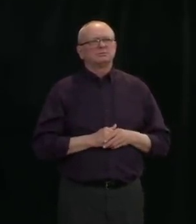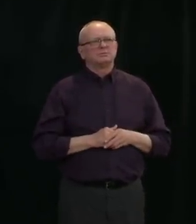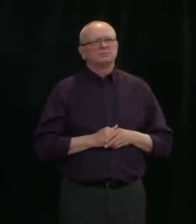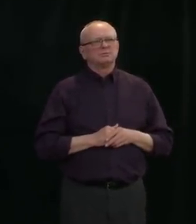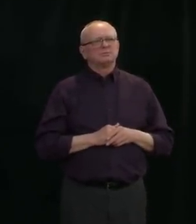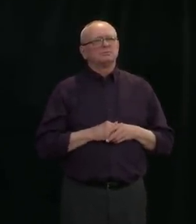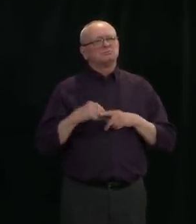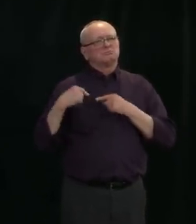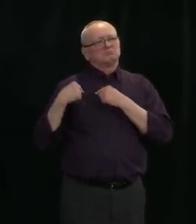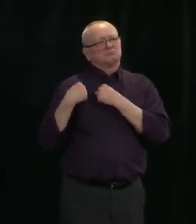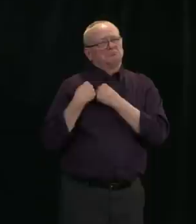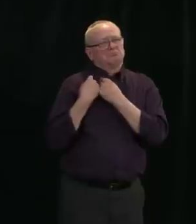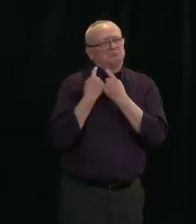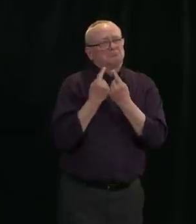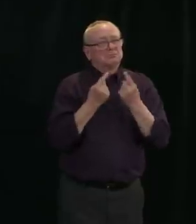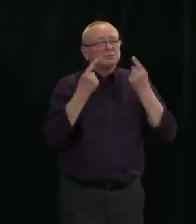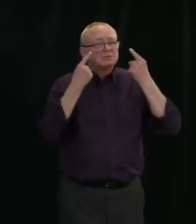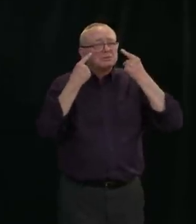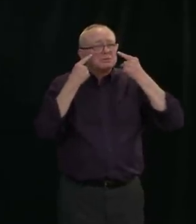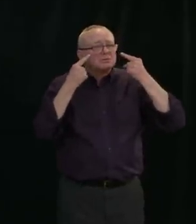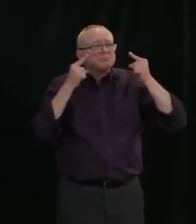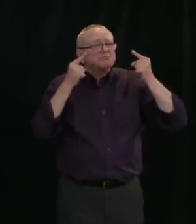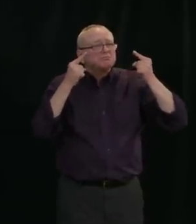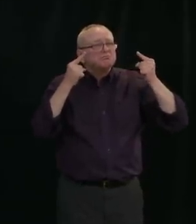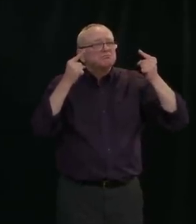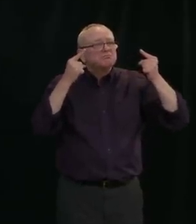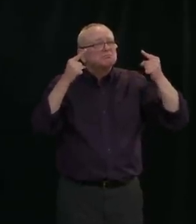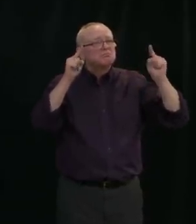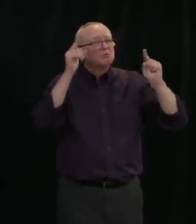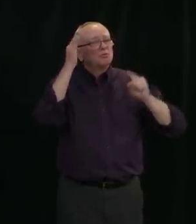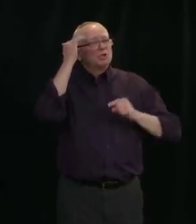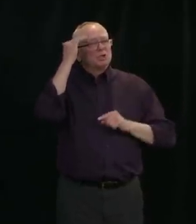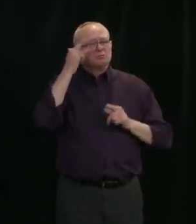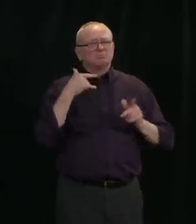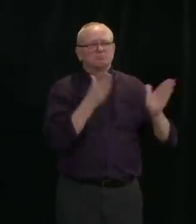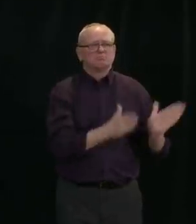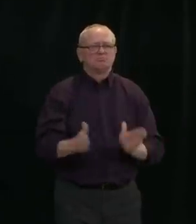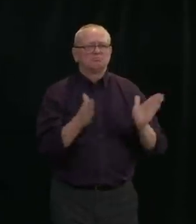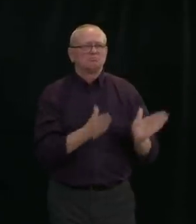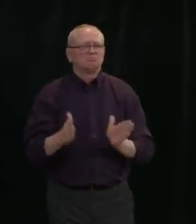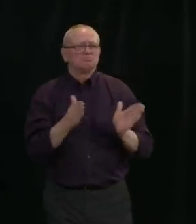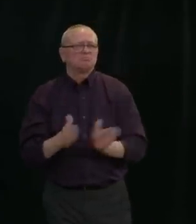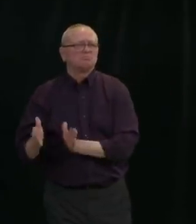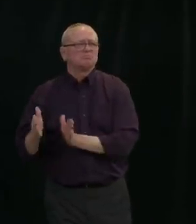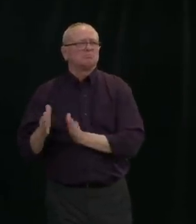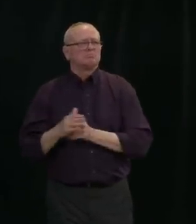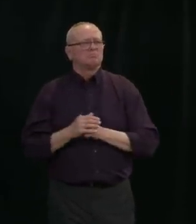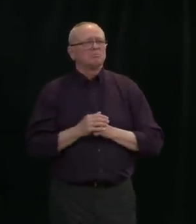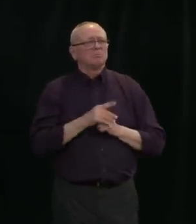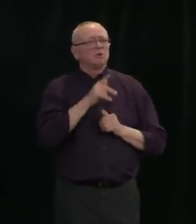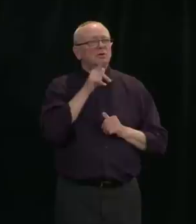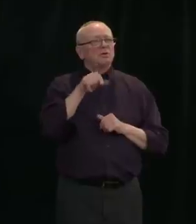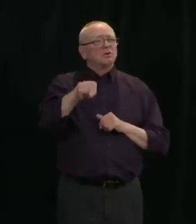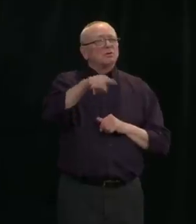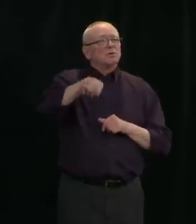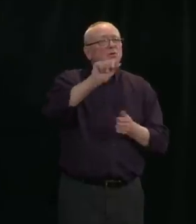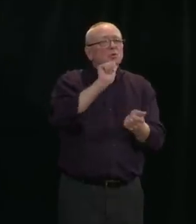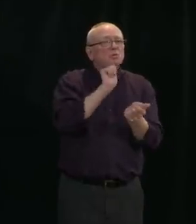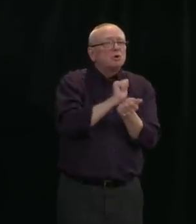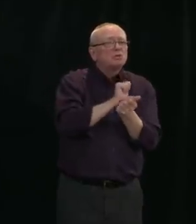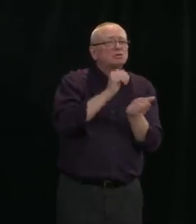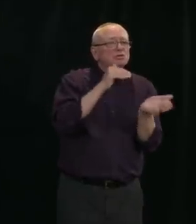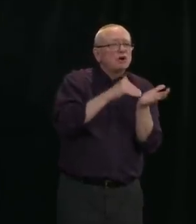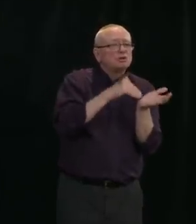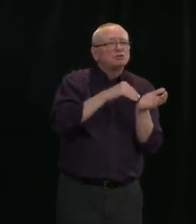the effectiveness of our pandemic response plan and countermeasures, the skill and effort of Alberta's frontline healthcare workers, and the cooperation